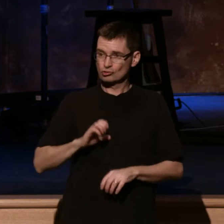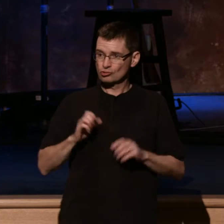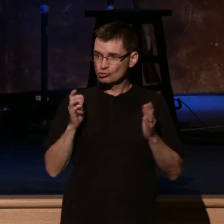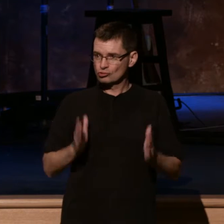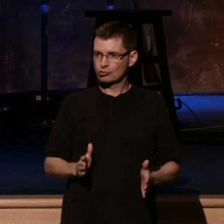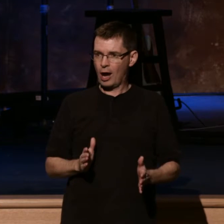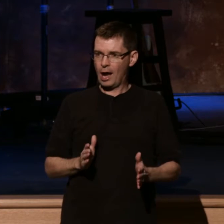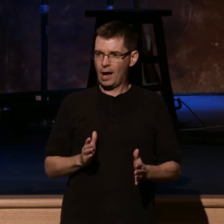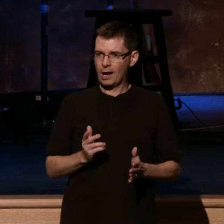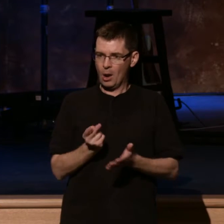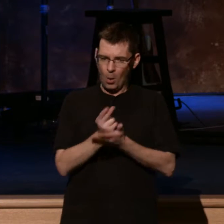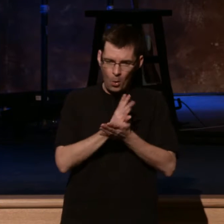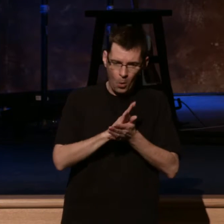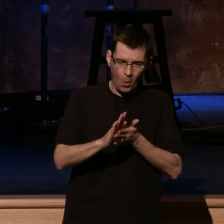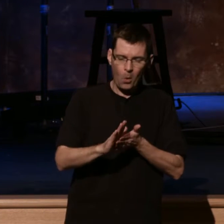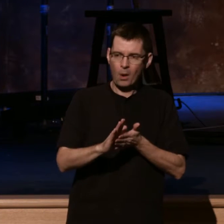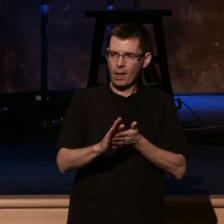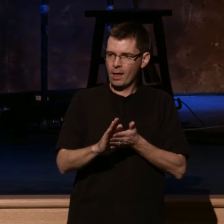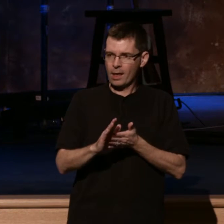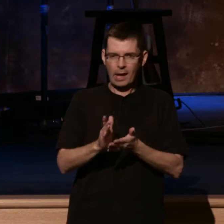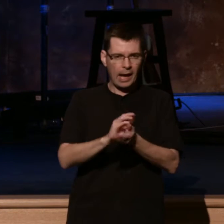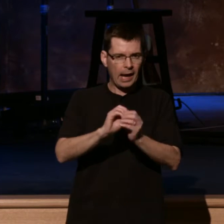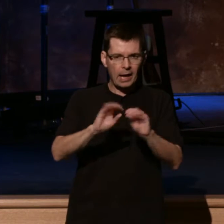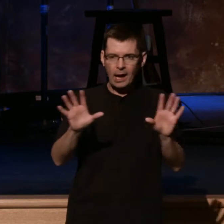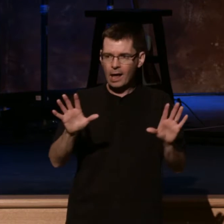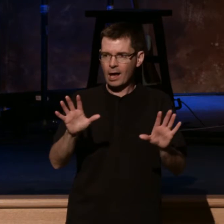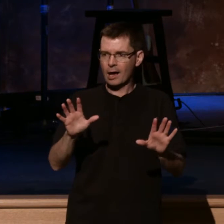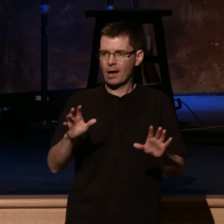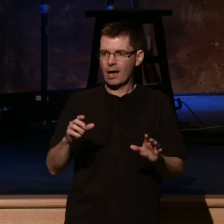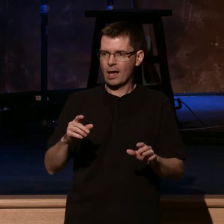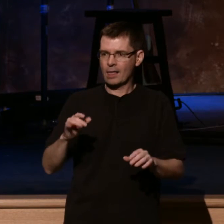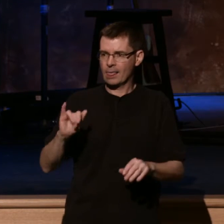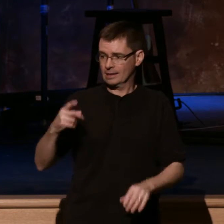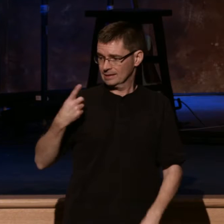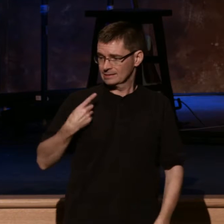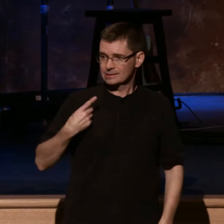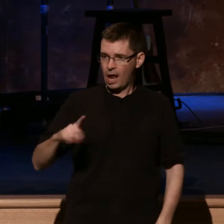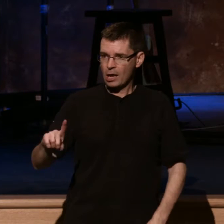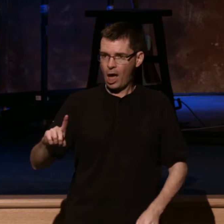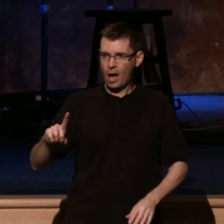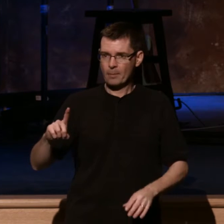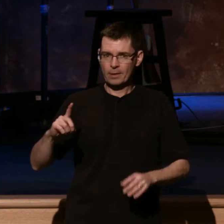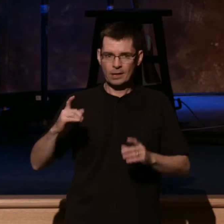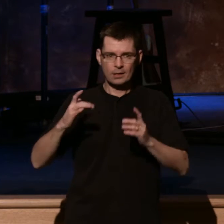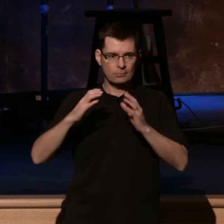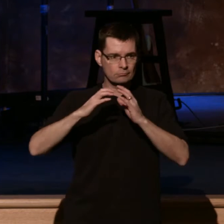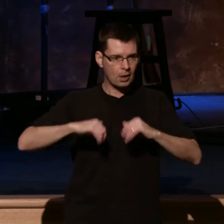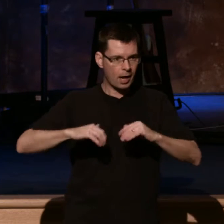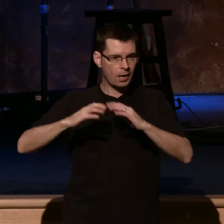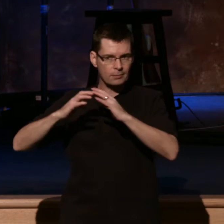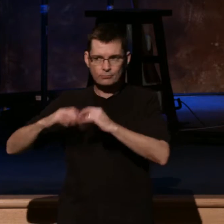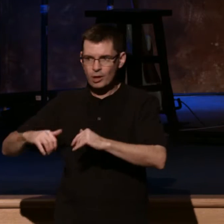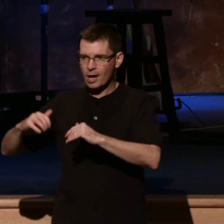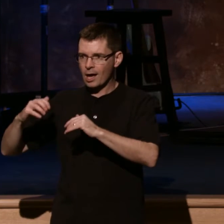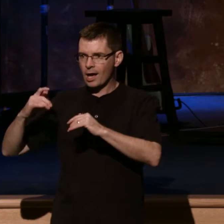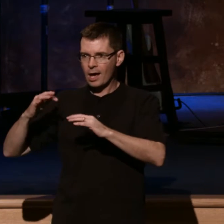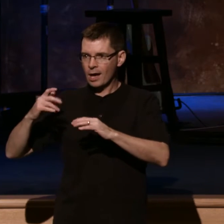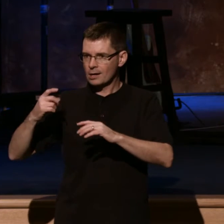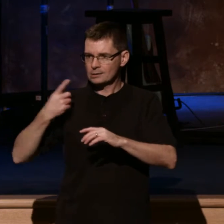in God's people. Denominational barriers broke down. That's what I love about the upcoming Vertical Conference. Denominational barriers broke